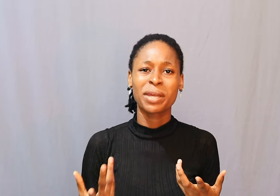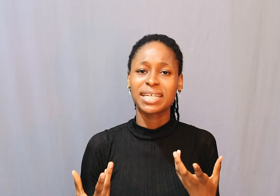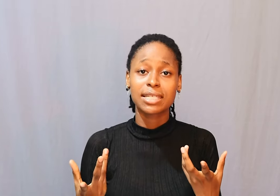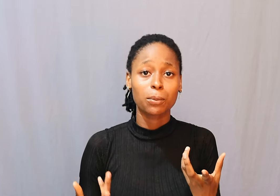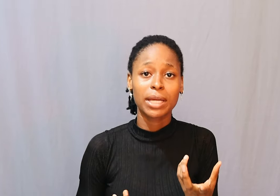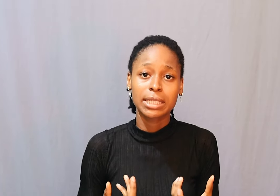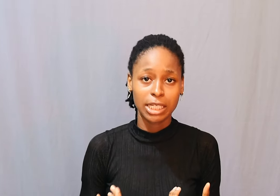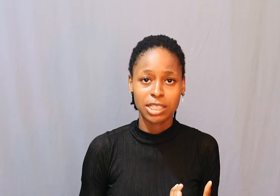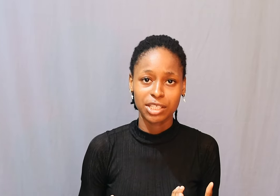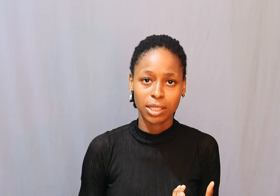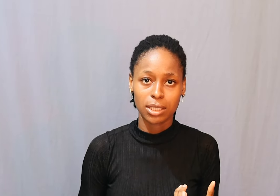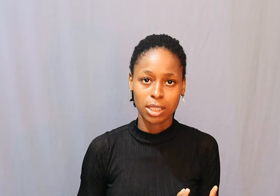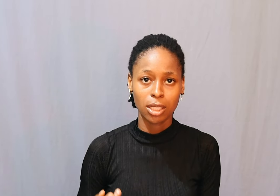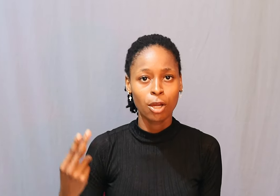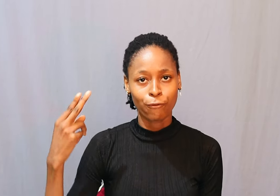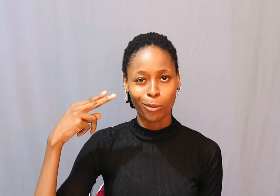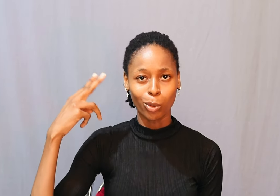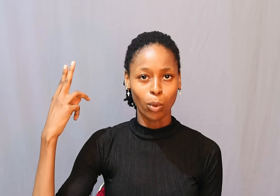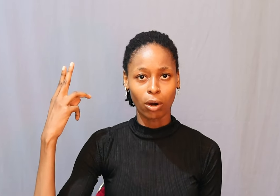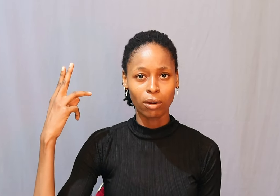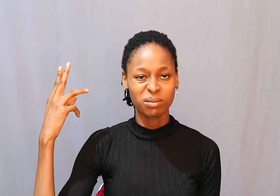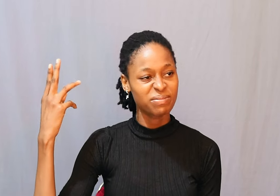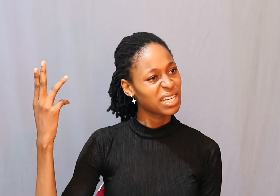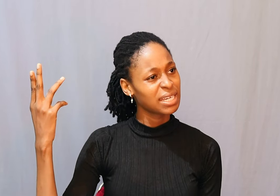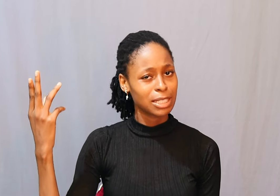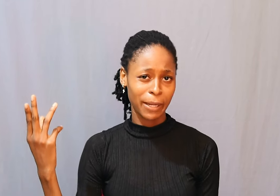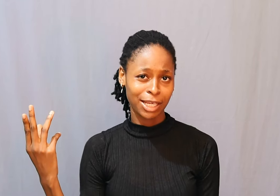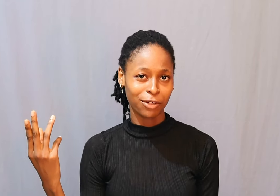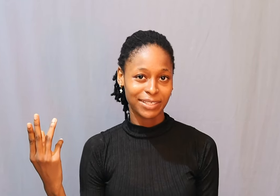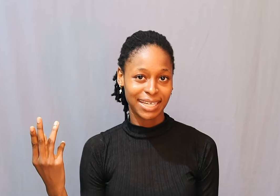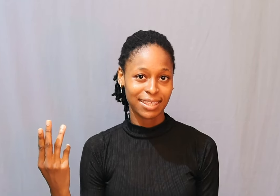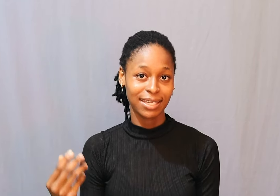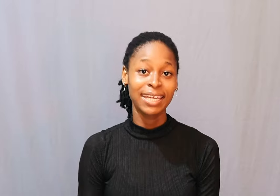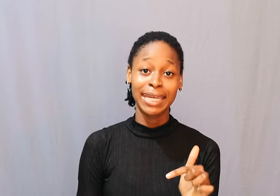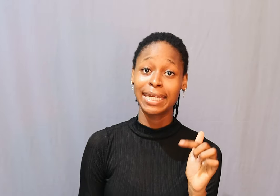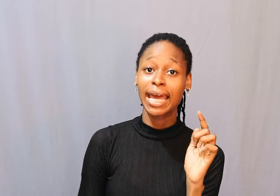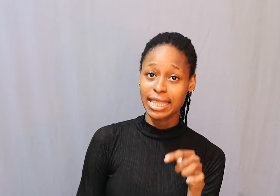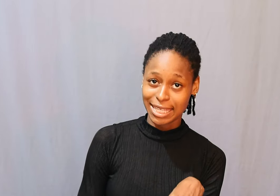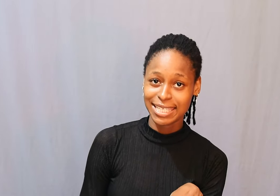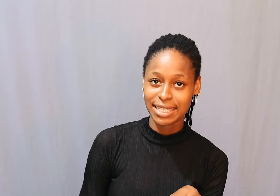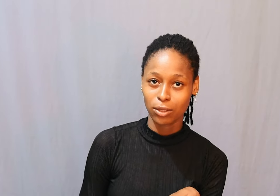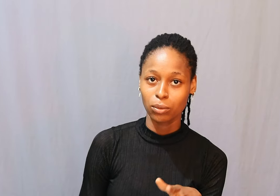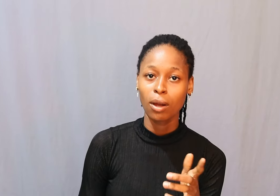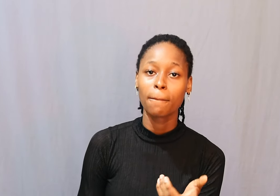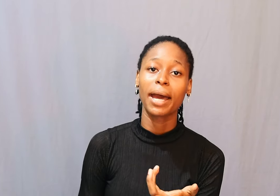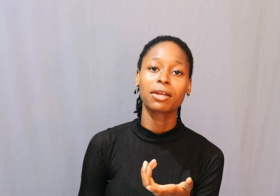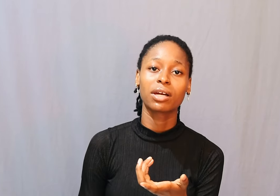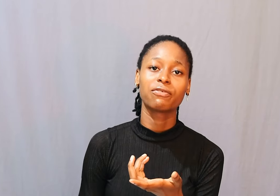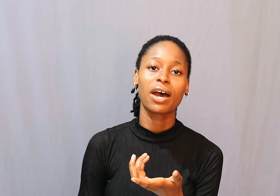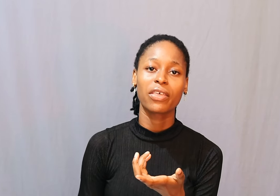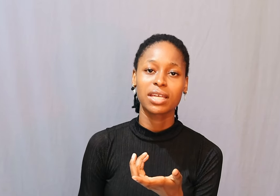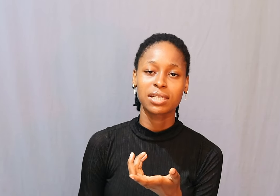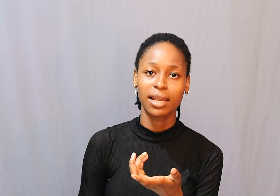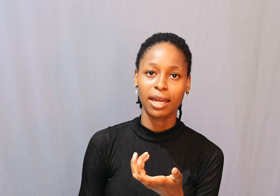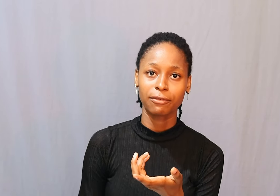many separates insurgency from a war. Speaking of death, in this tale, my grandfather is alive,